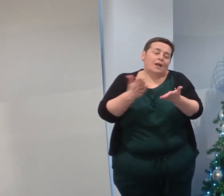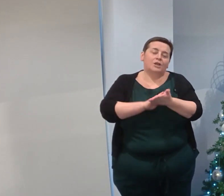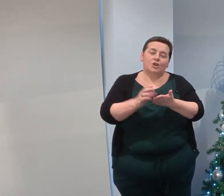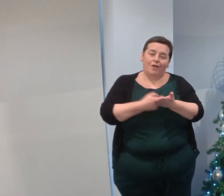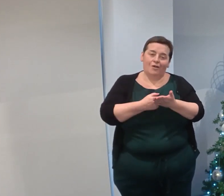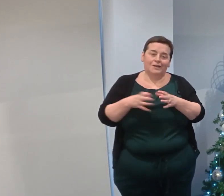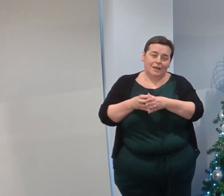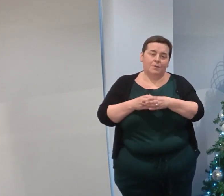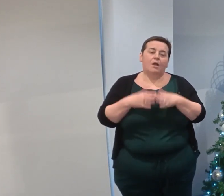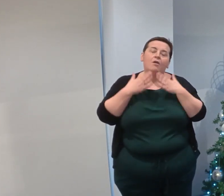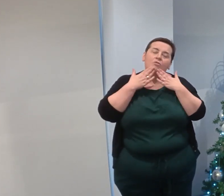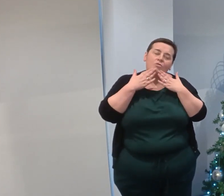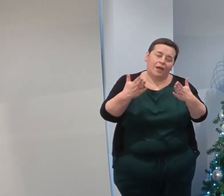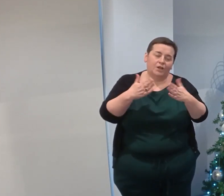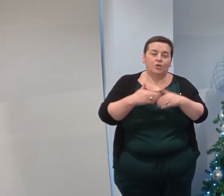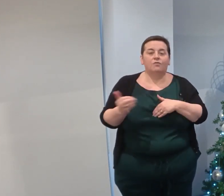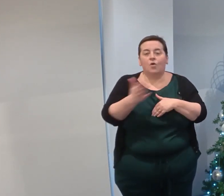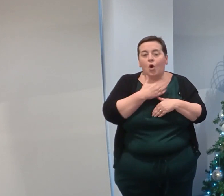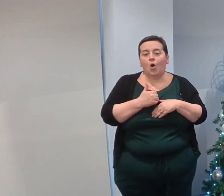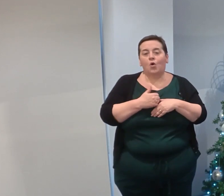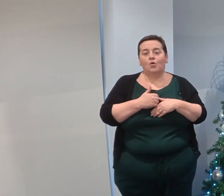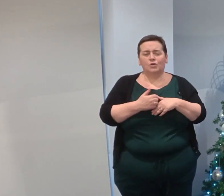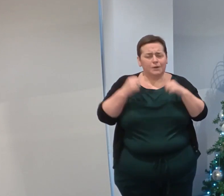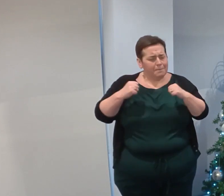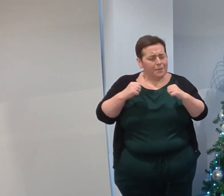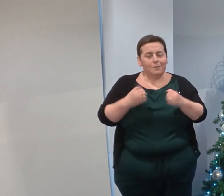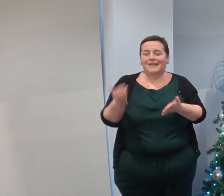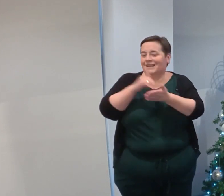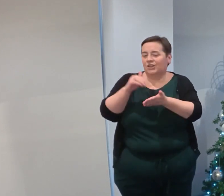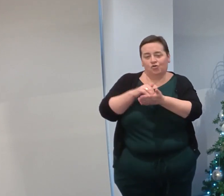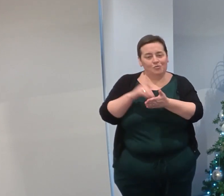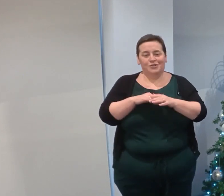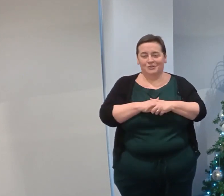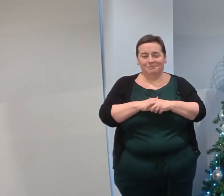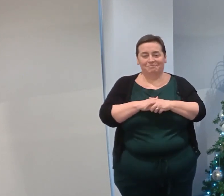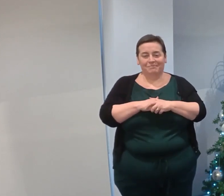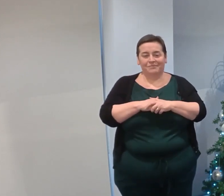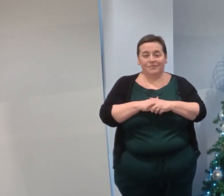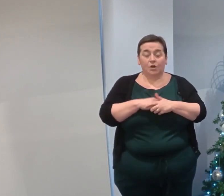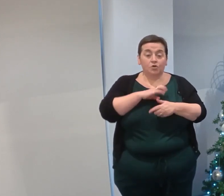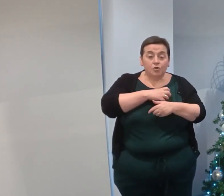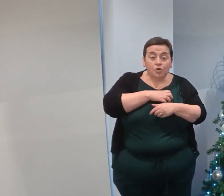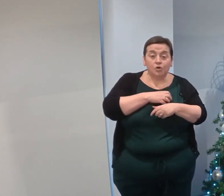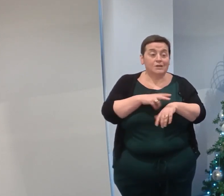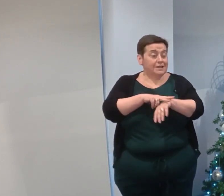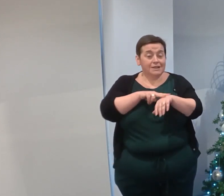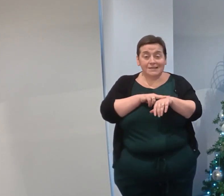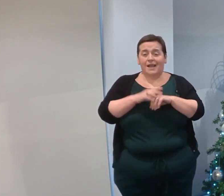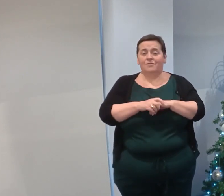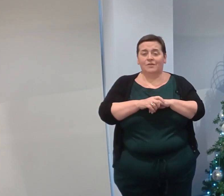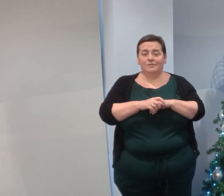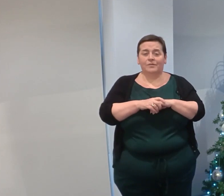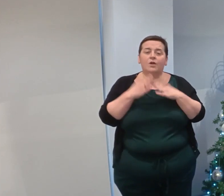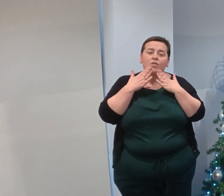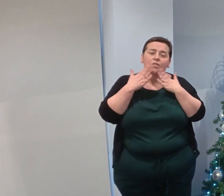team, thank you for your amazing commitment and contributions. And to our trade unions and our colleagues,